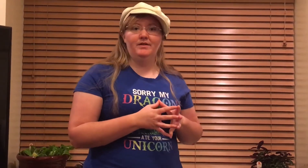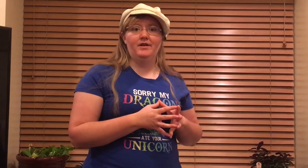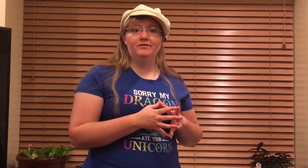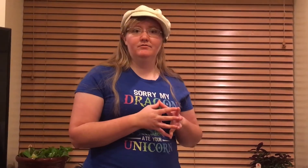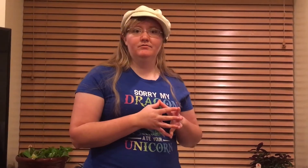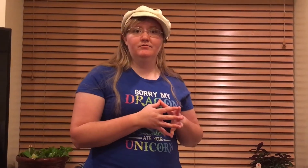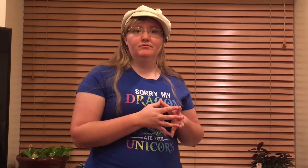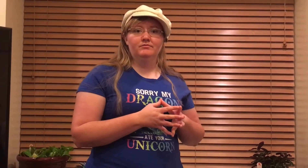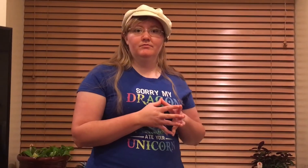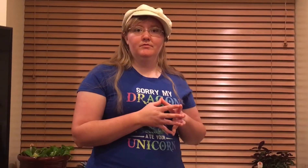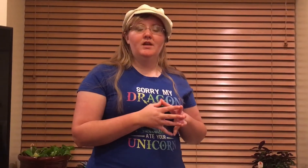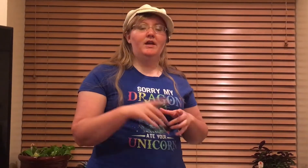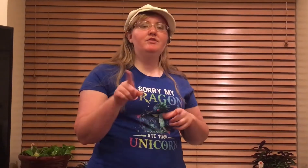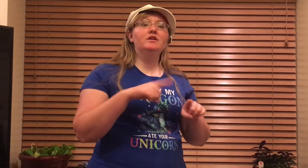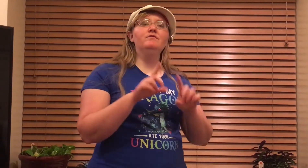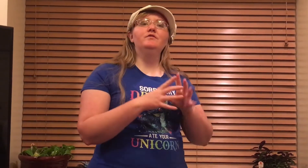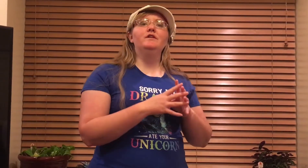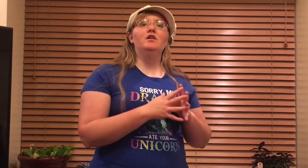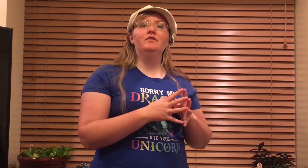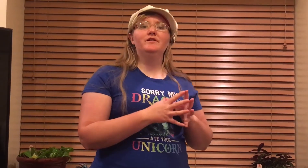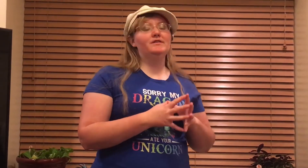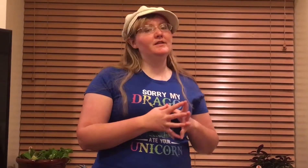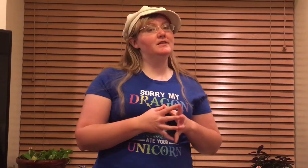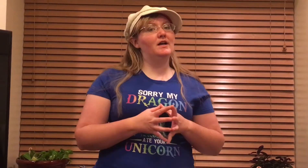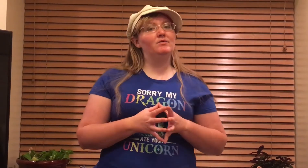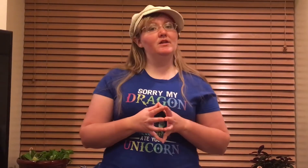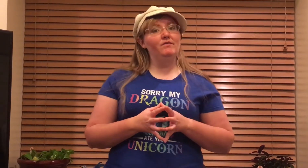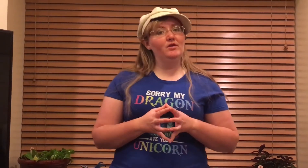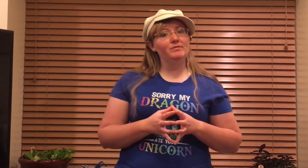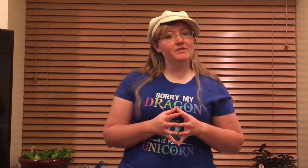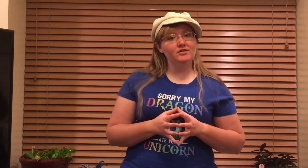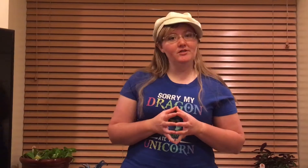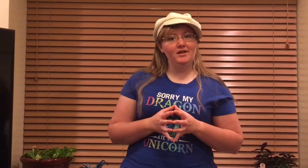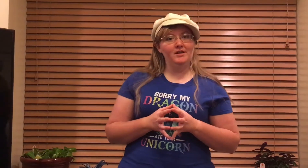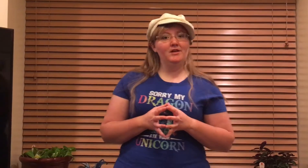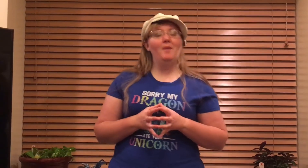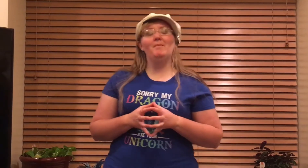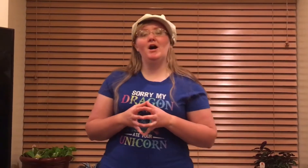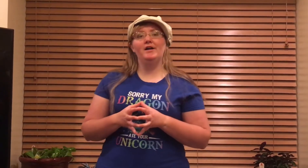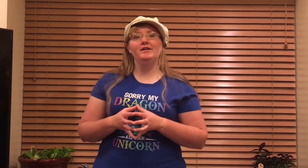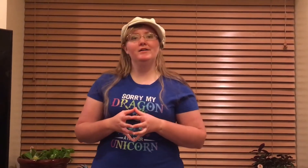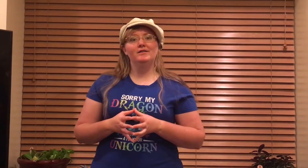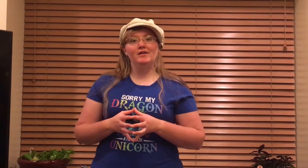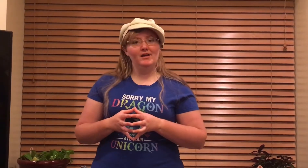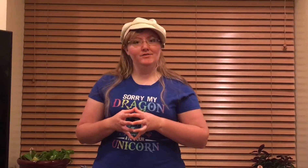there. If she can fulfill all of these things, then I will give her a position in my castle.